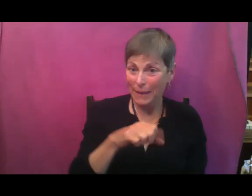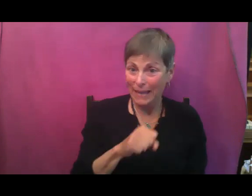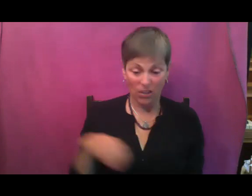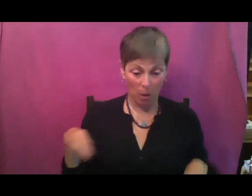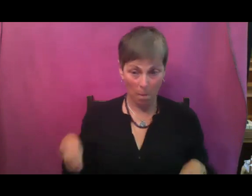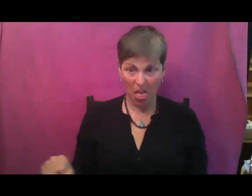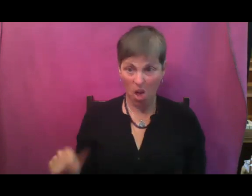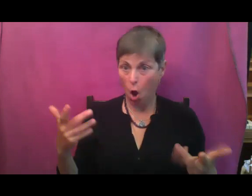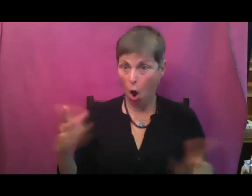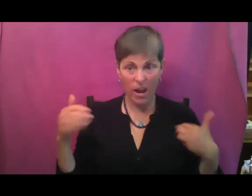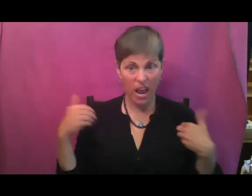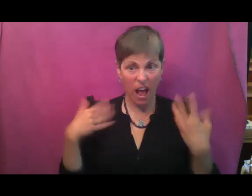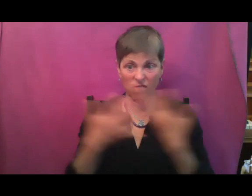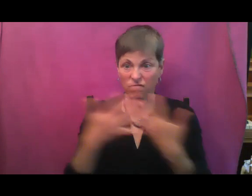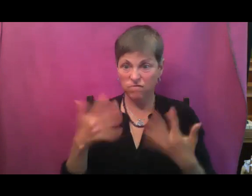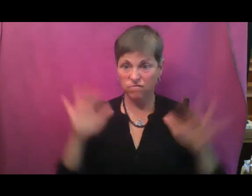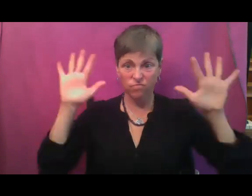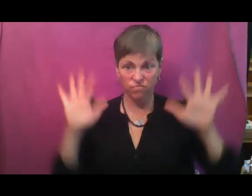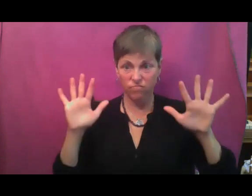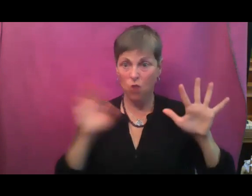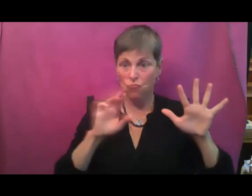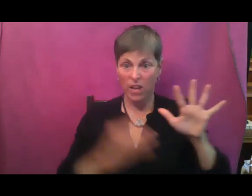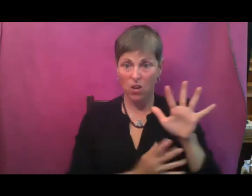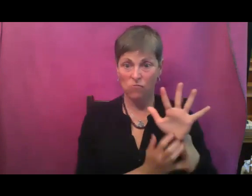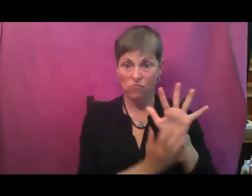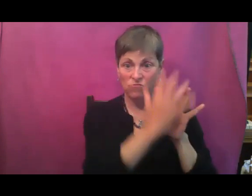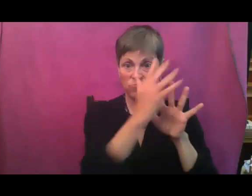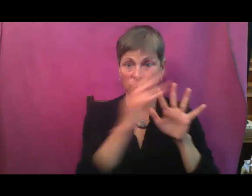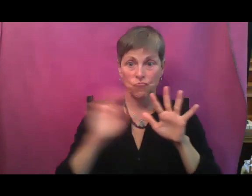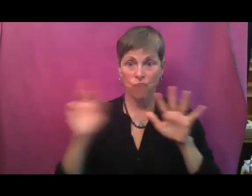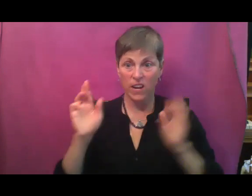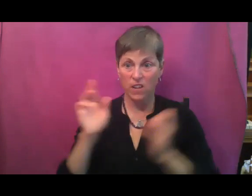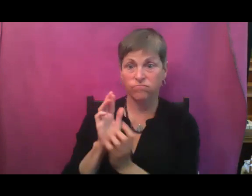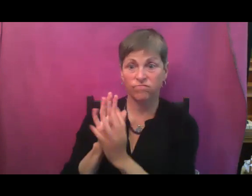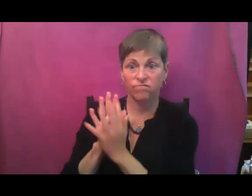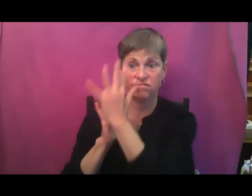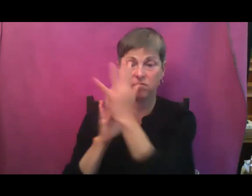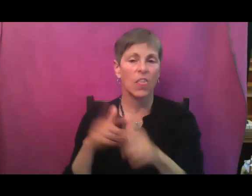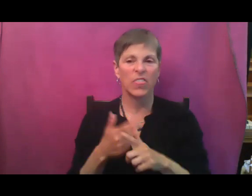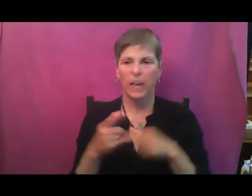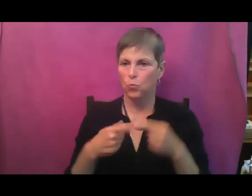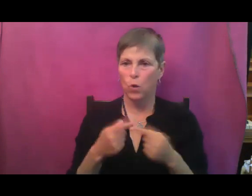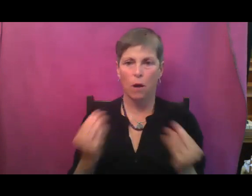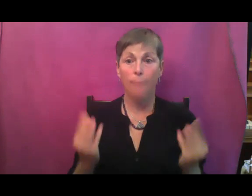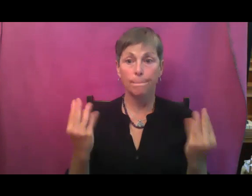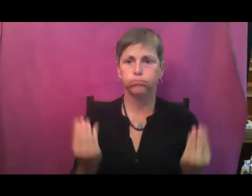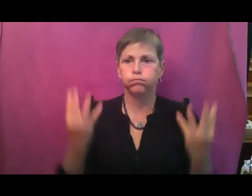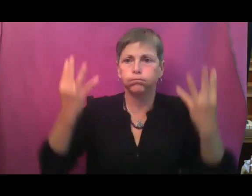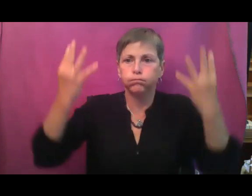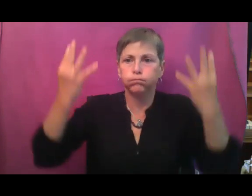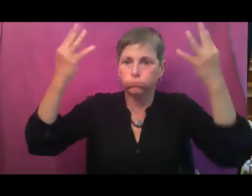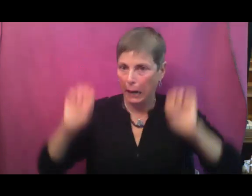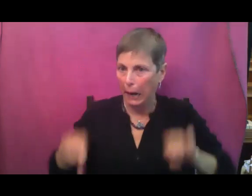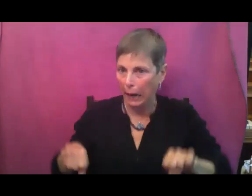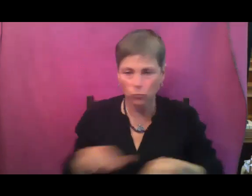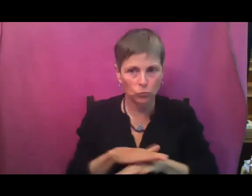then you don't have to disturb the root systems. They're just ready to go as soon as they have that moment. I find that